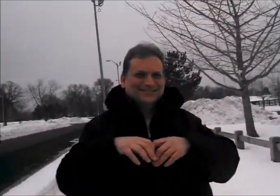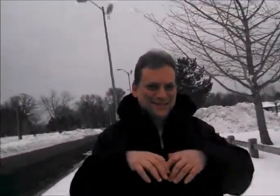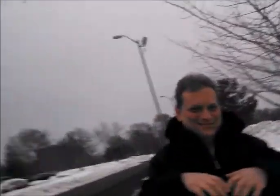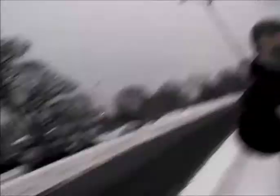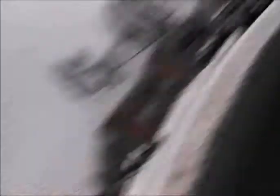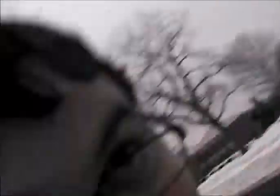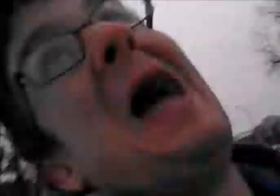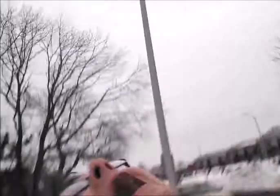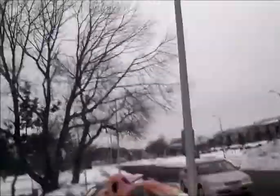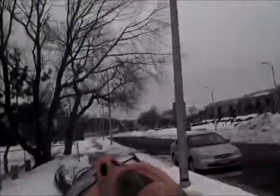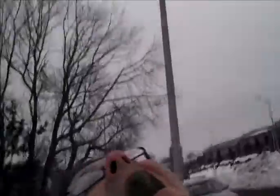my thing.